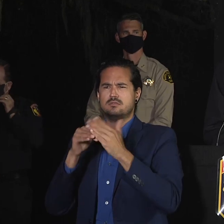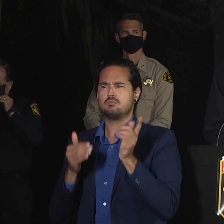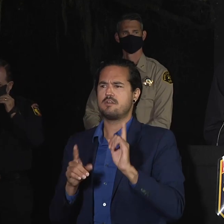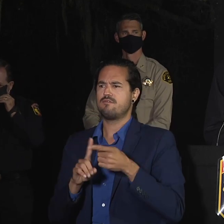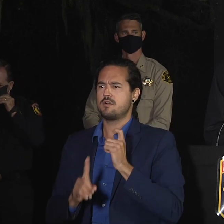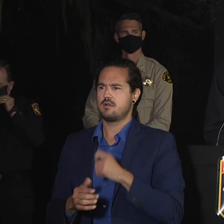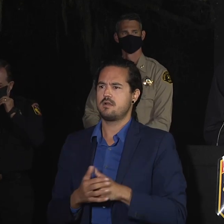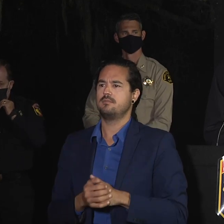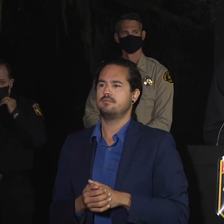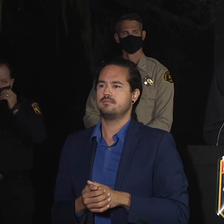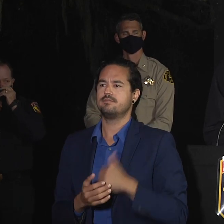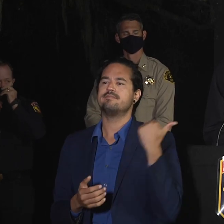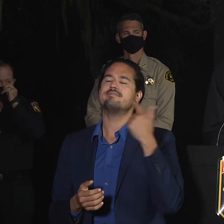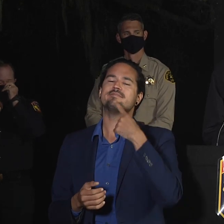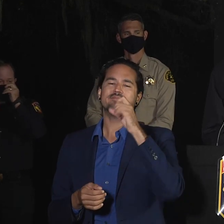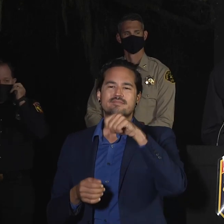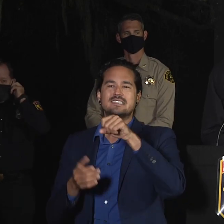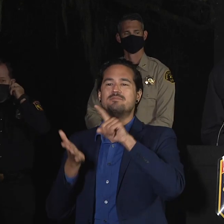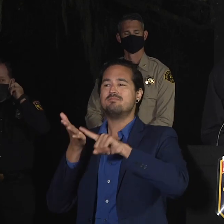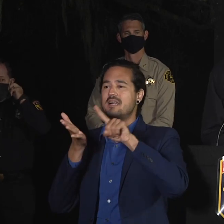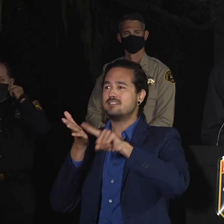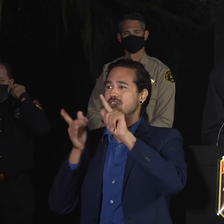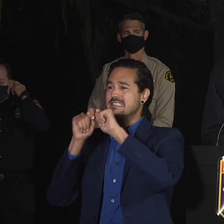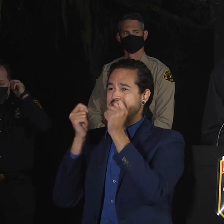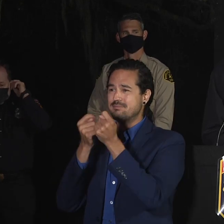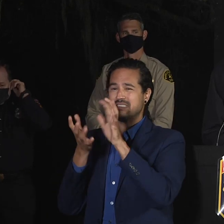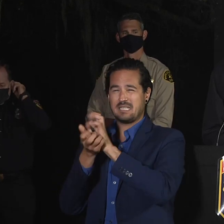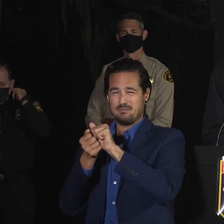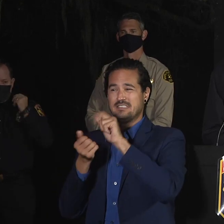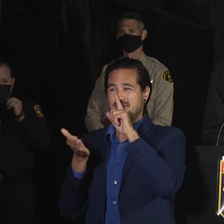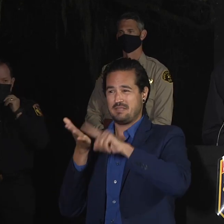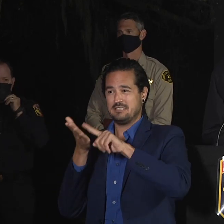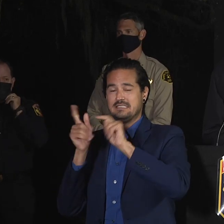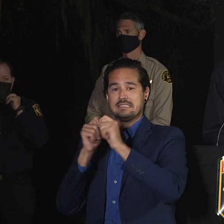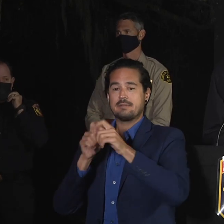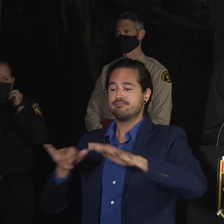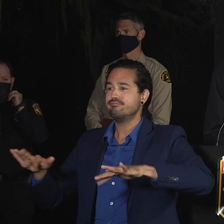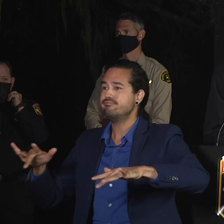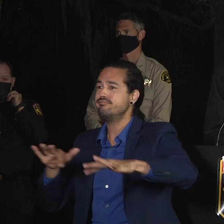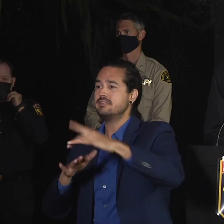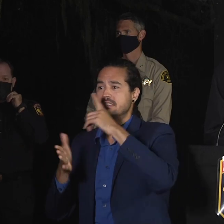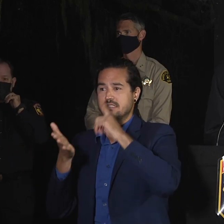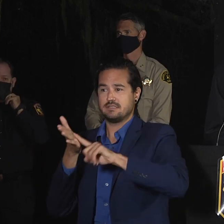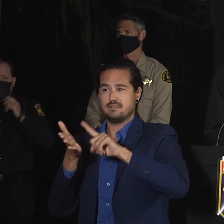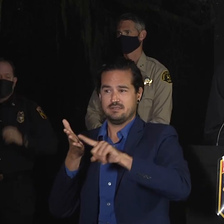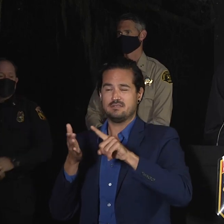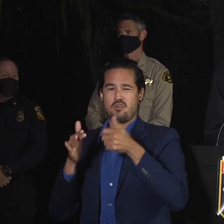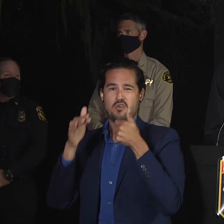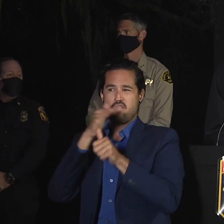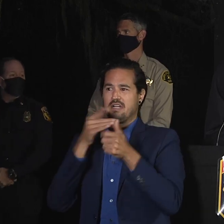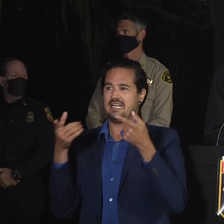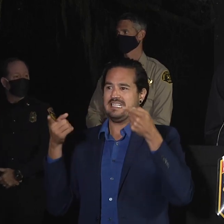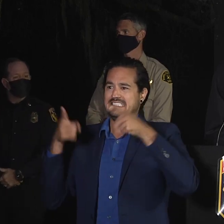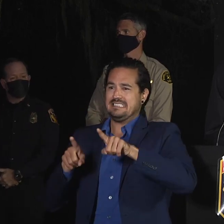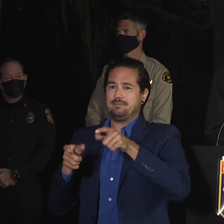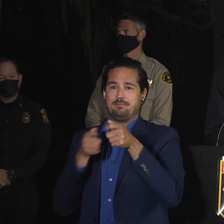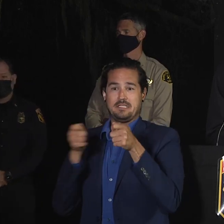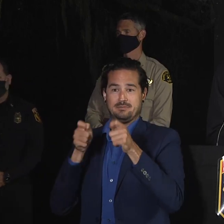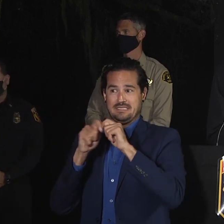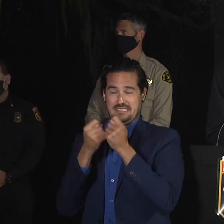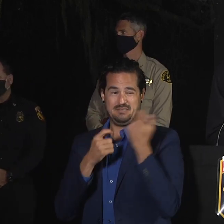inspection teams that work for the incident management team that are going through behind the fire to